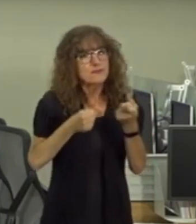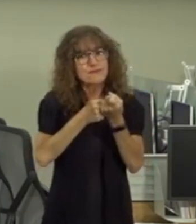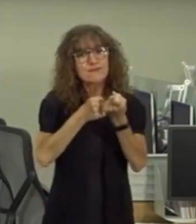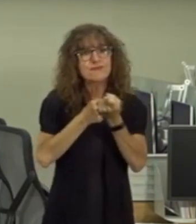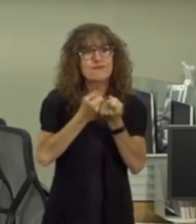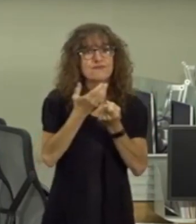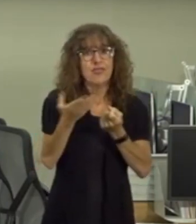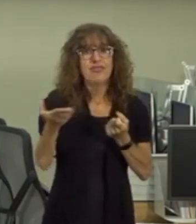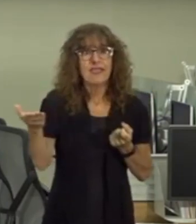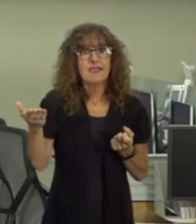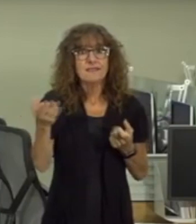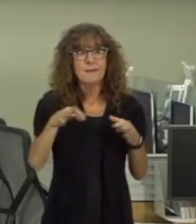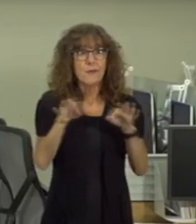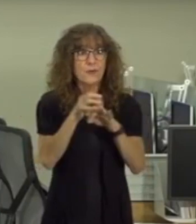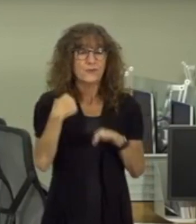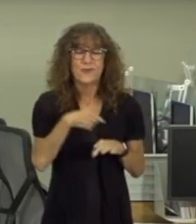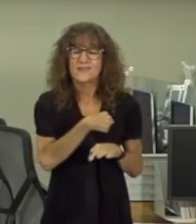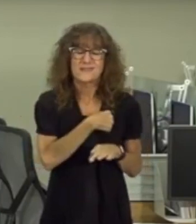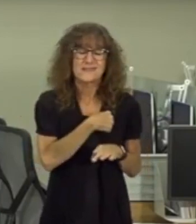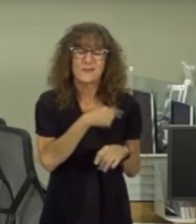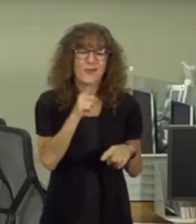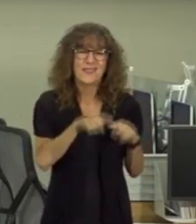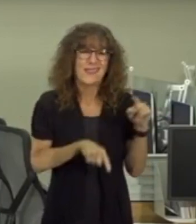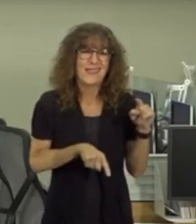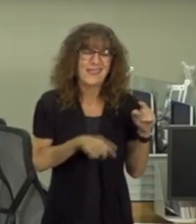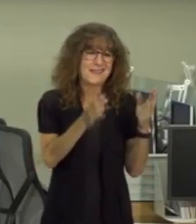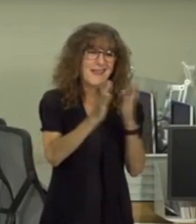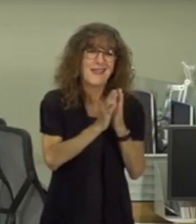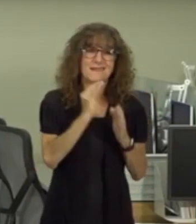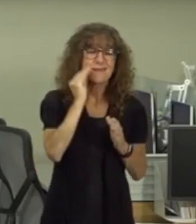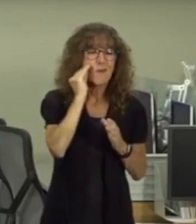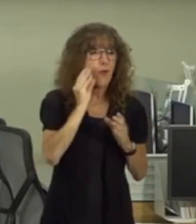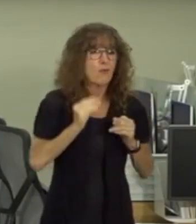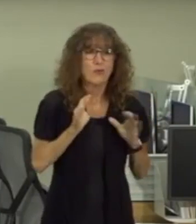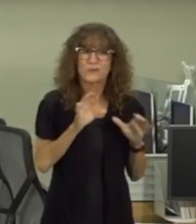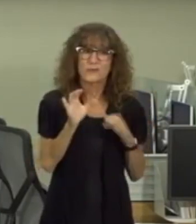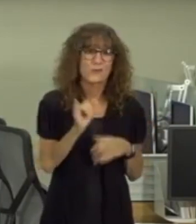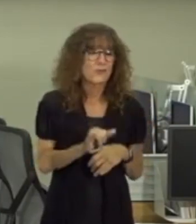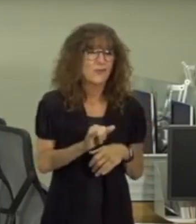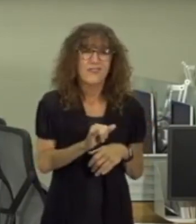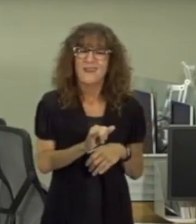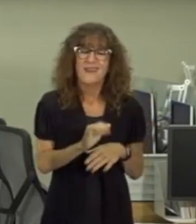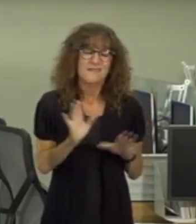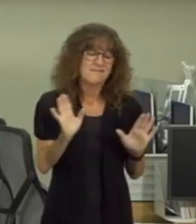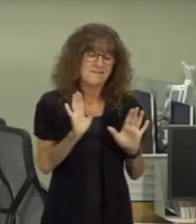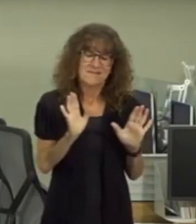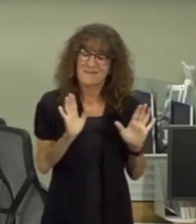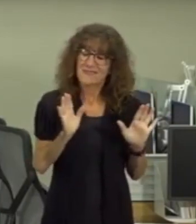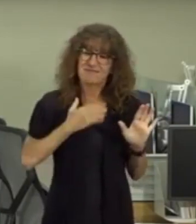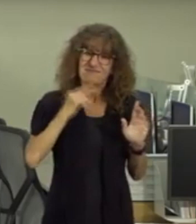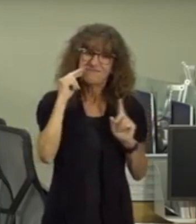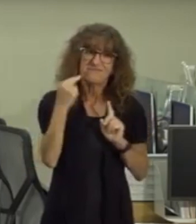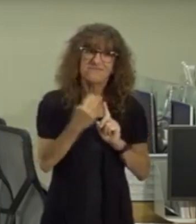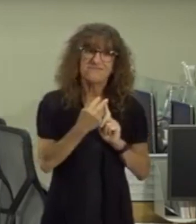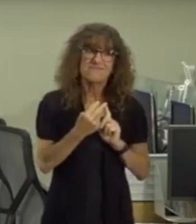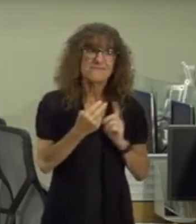the things that are important to us i just don't think we do on the backs of homeowners and and that's just where where i am on it